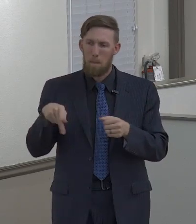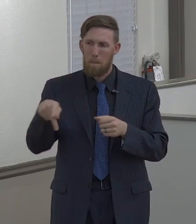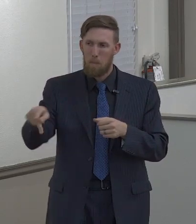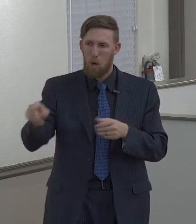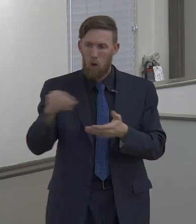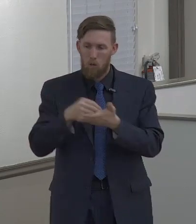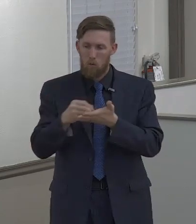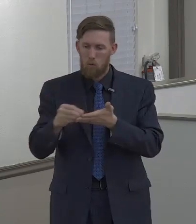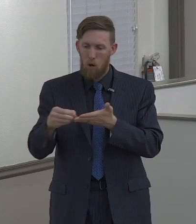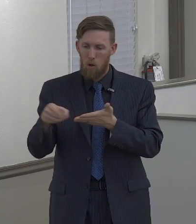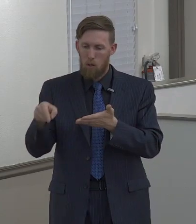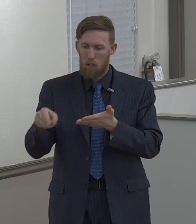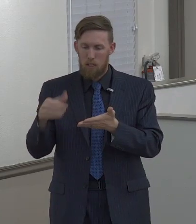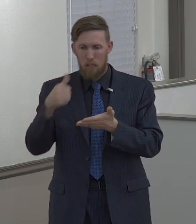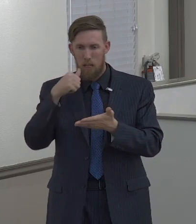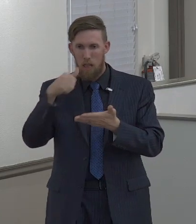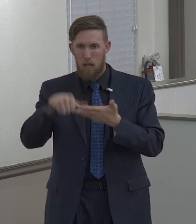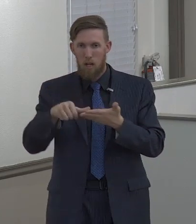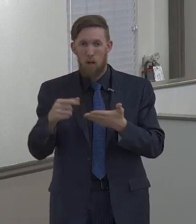He wrote it to the church.